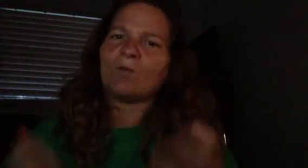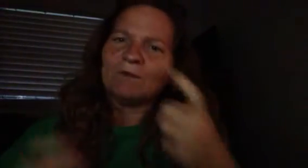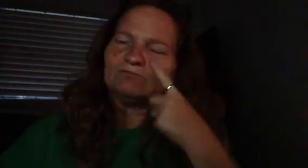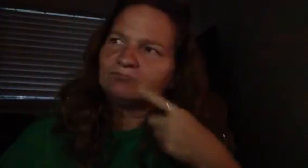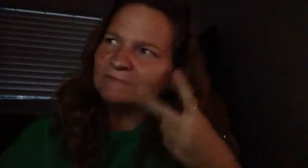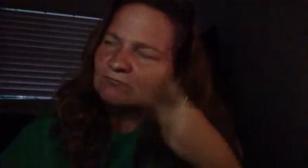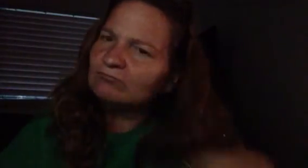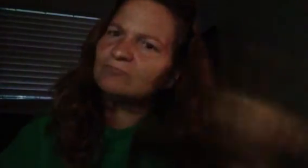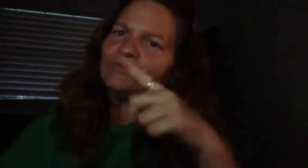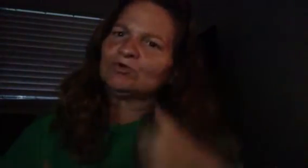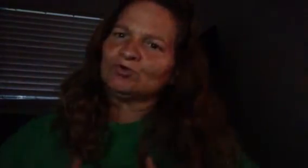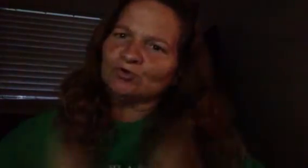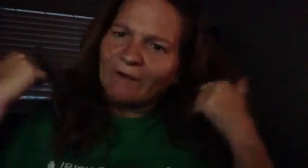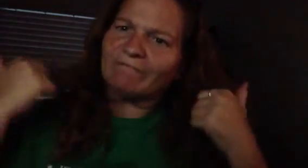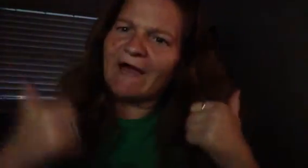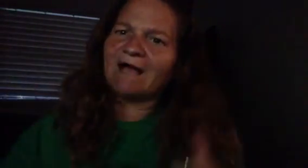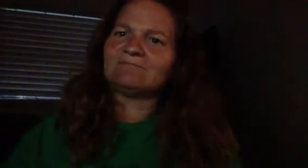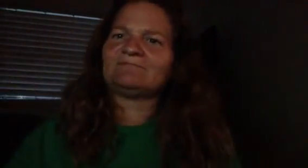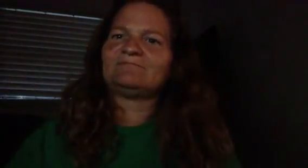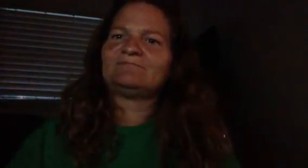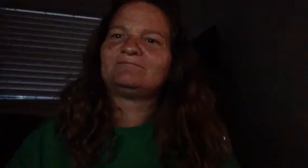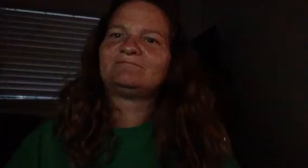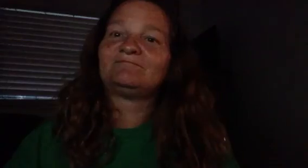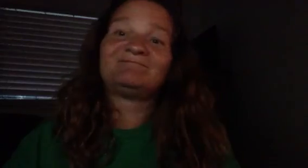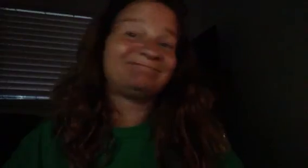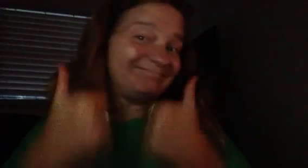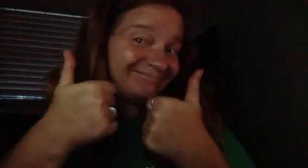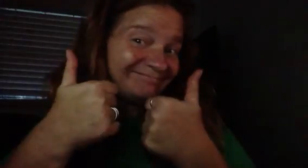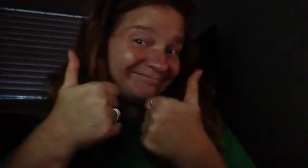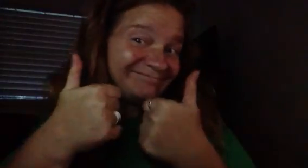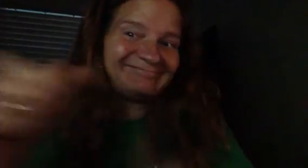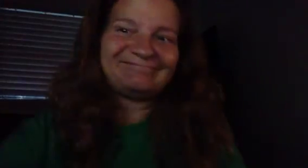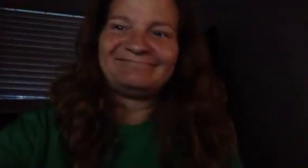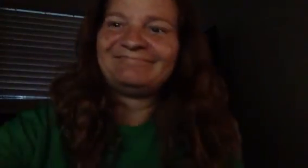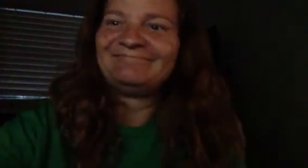I'm going at the color. I'm going to at color. Thank you.